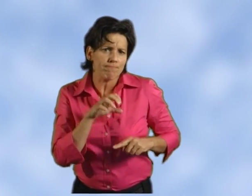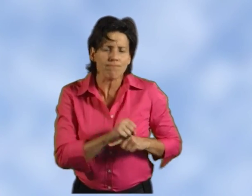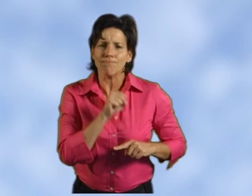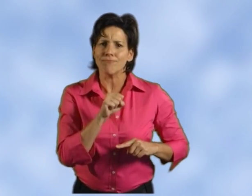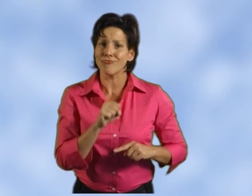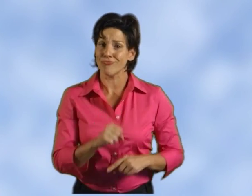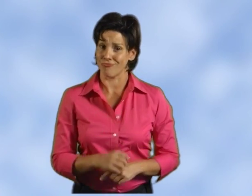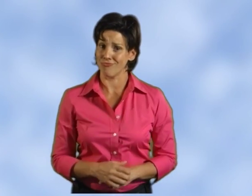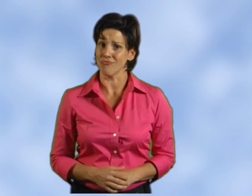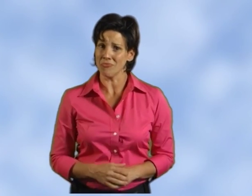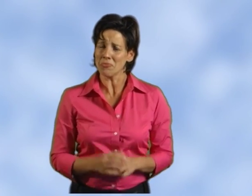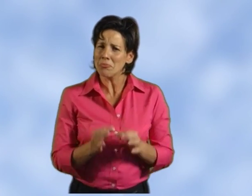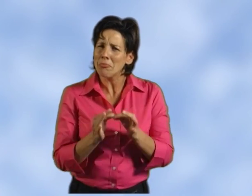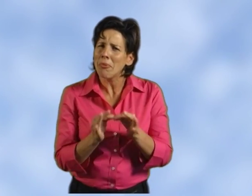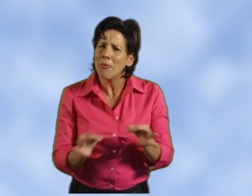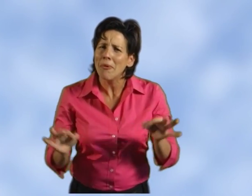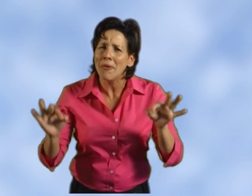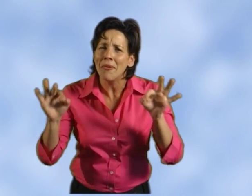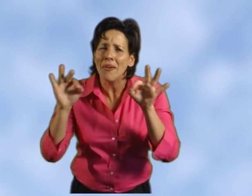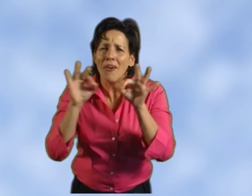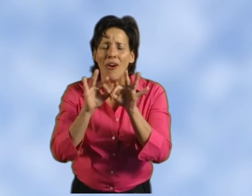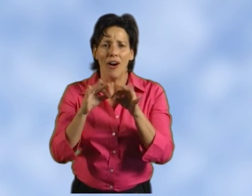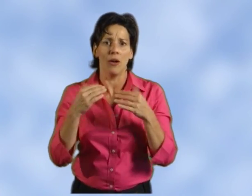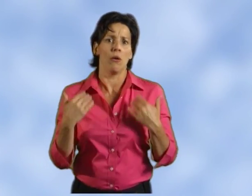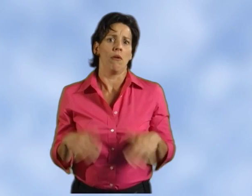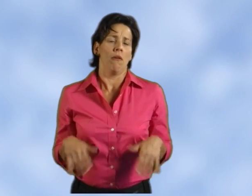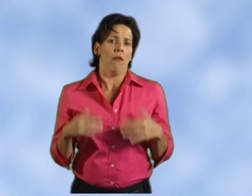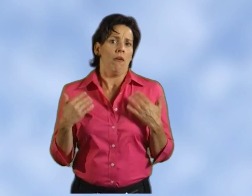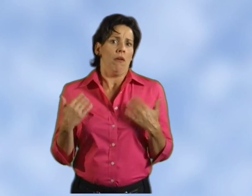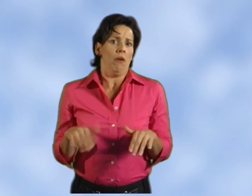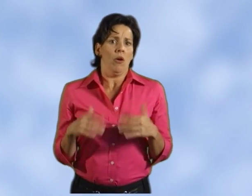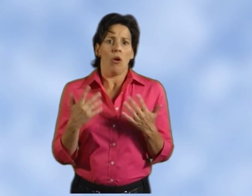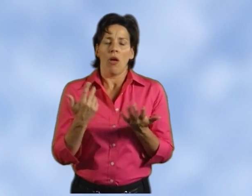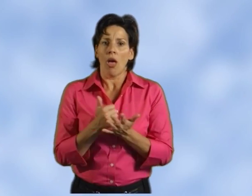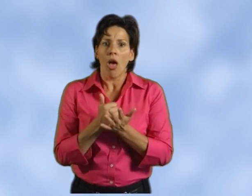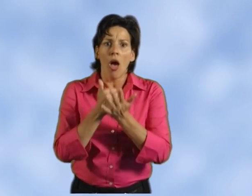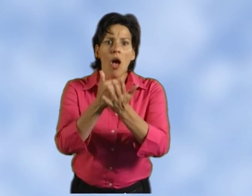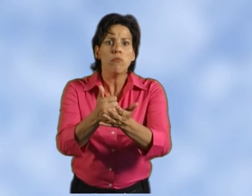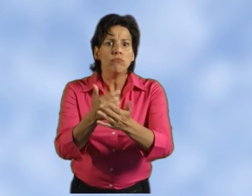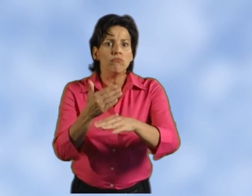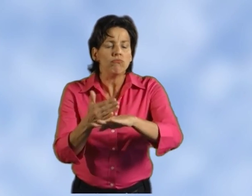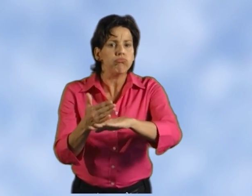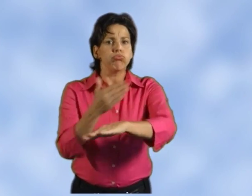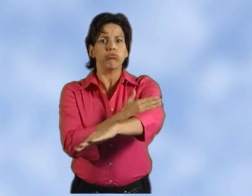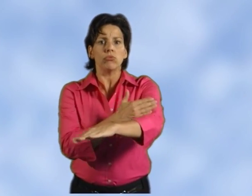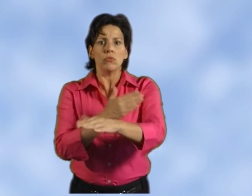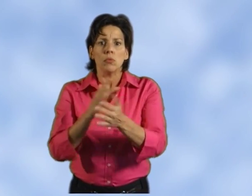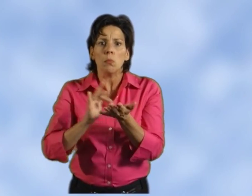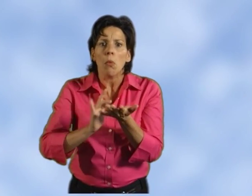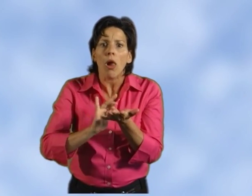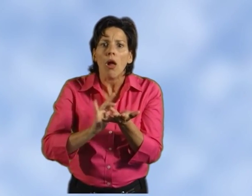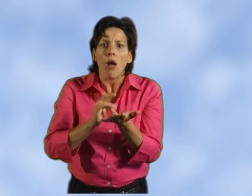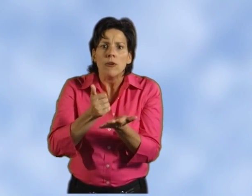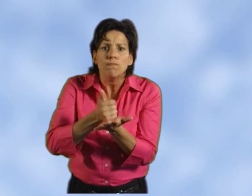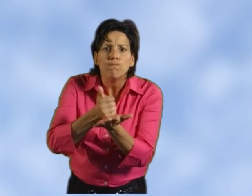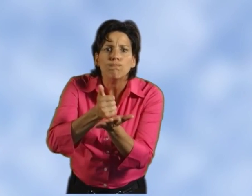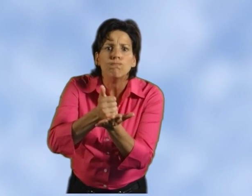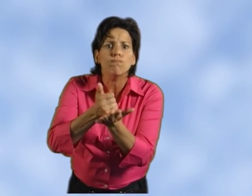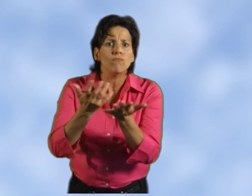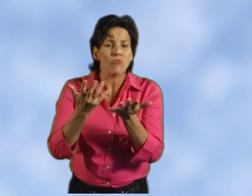It can improve a woman's chances for